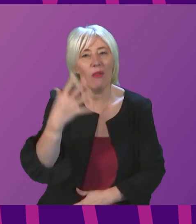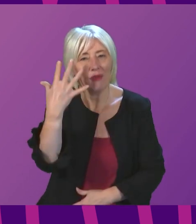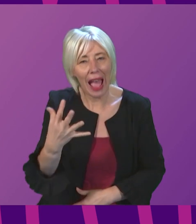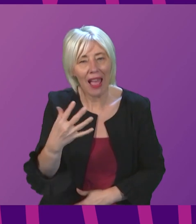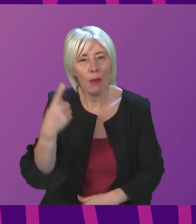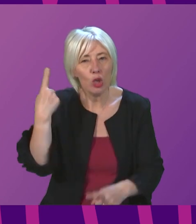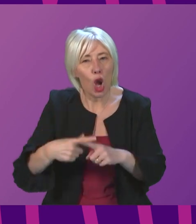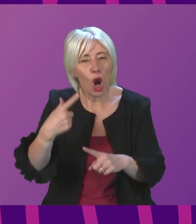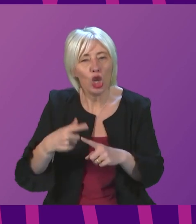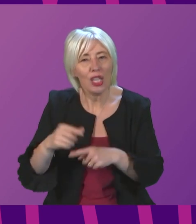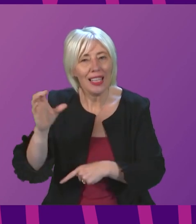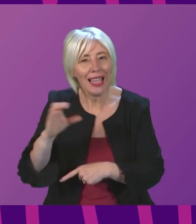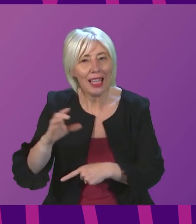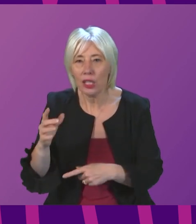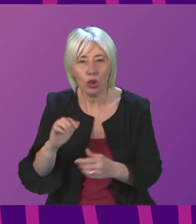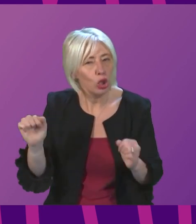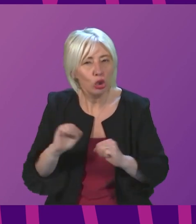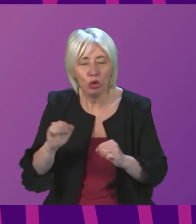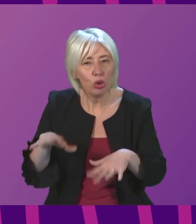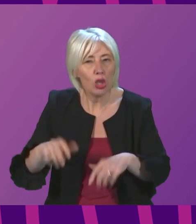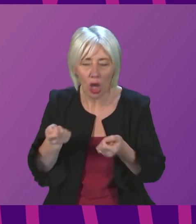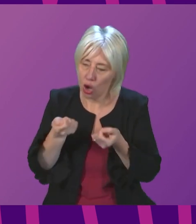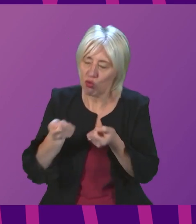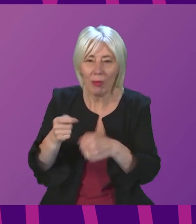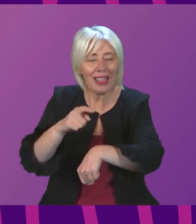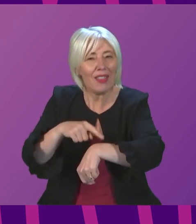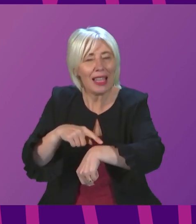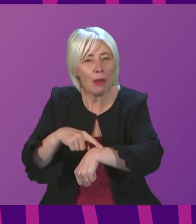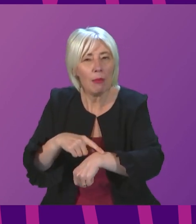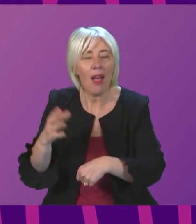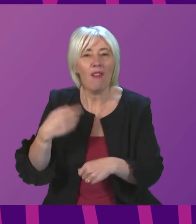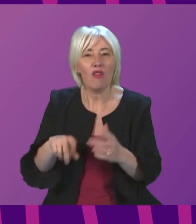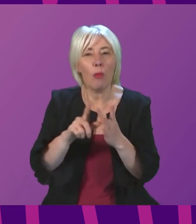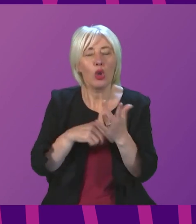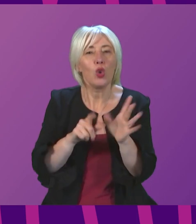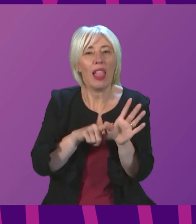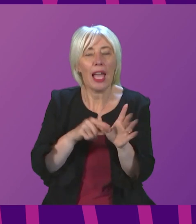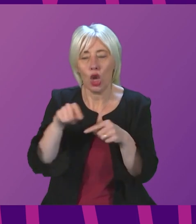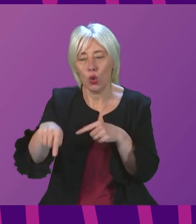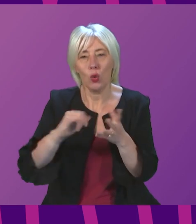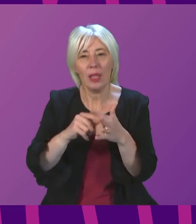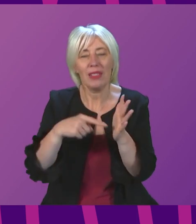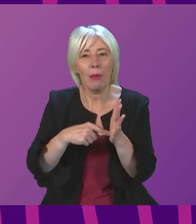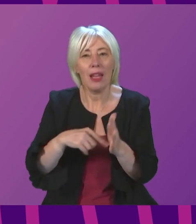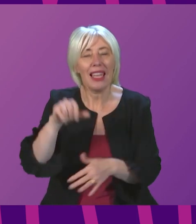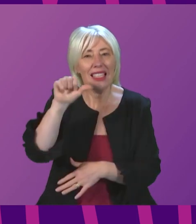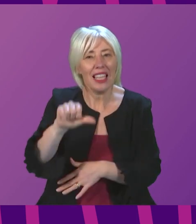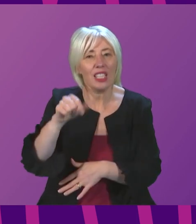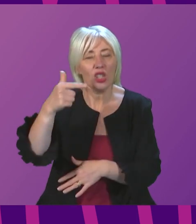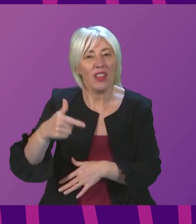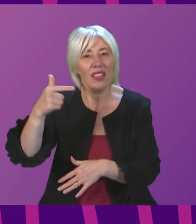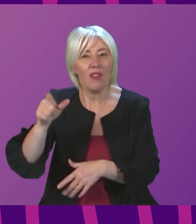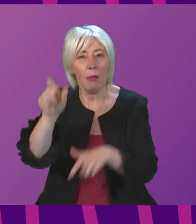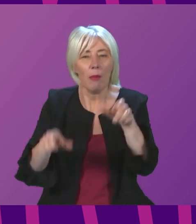most urgent cancer cases are not starting treatment on time. Between July and September, just three months, 677 patients